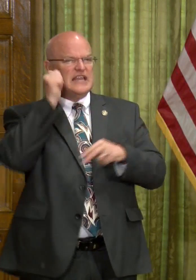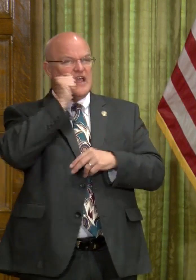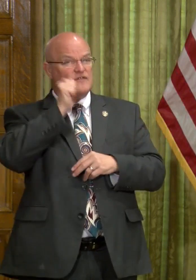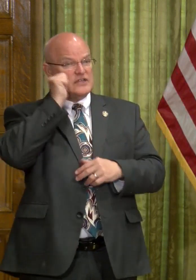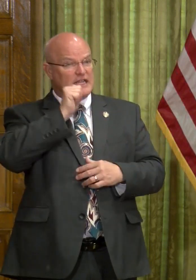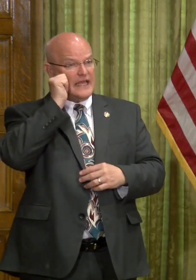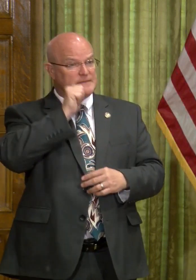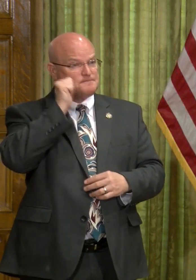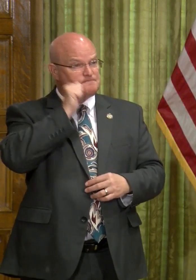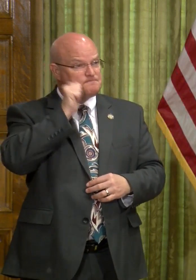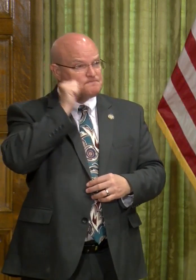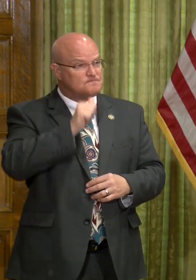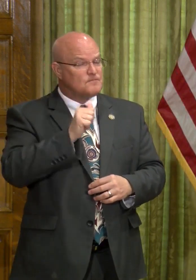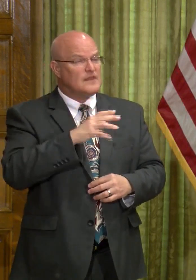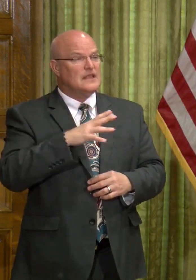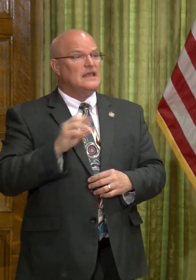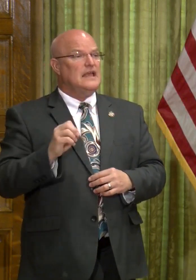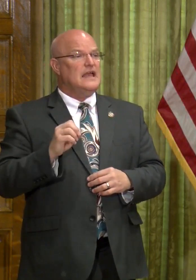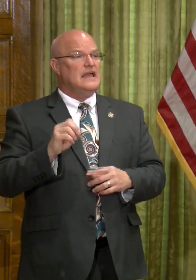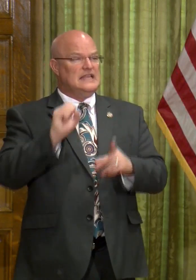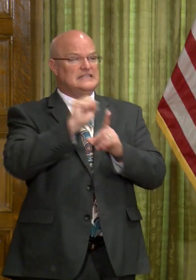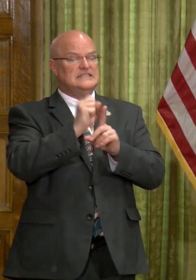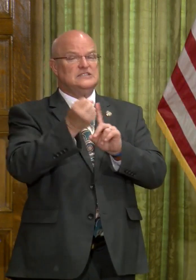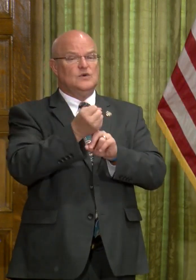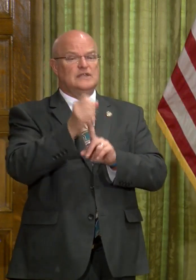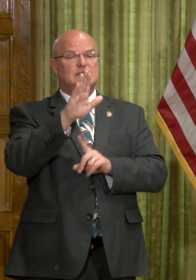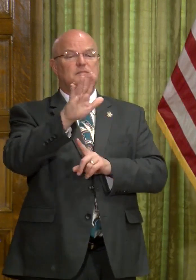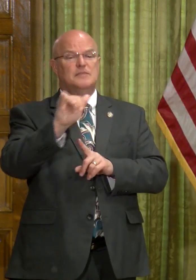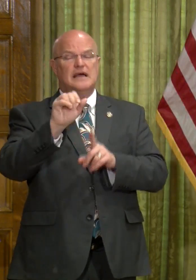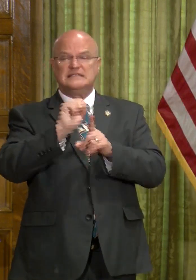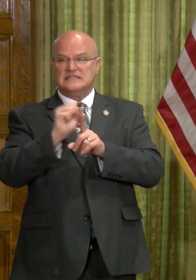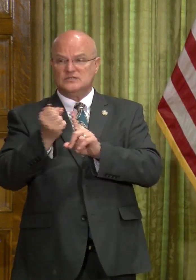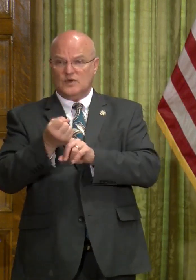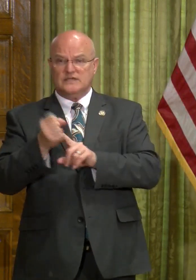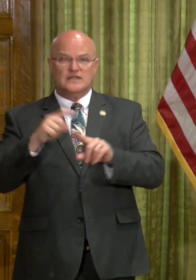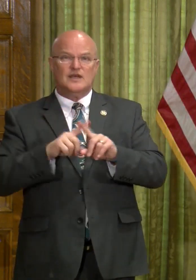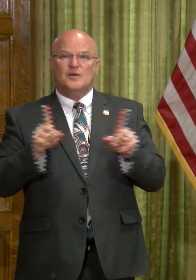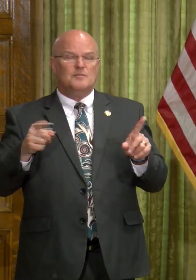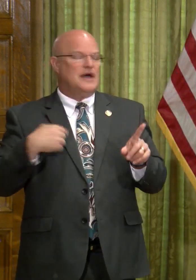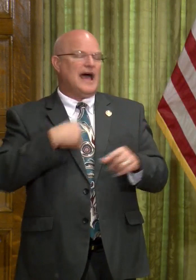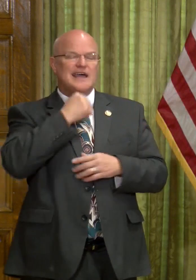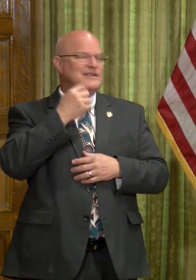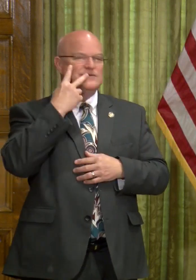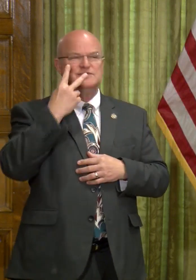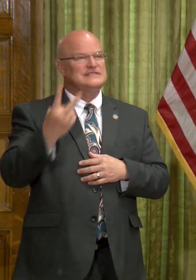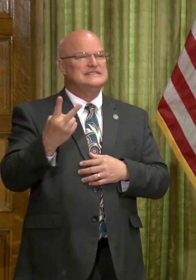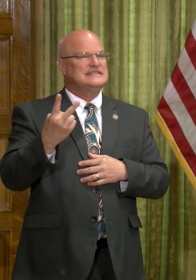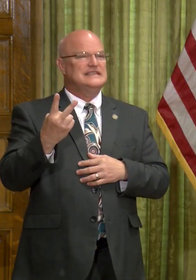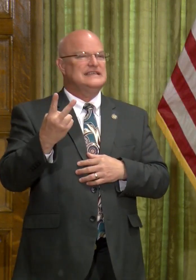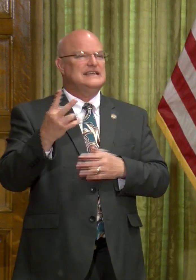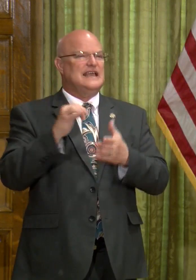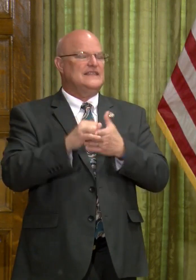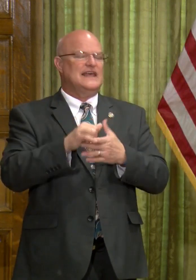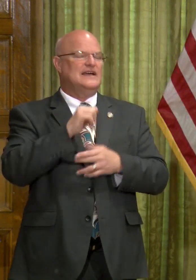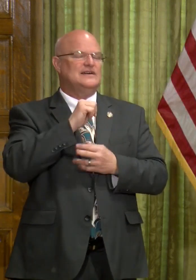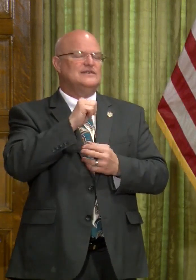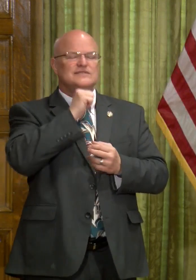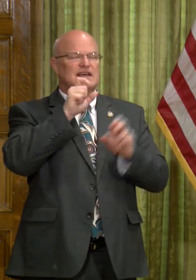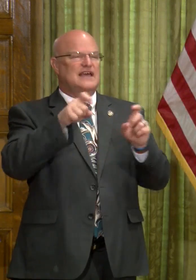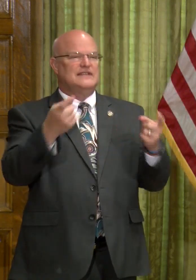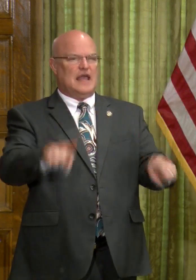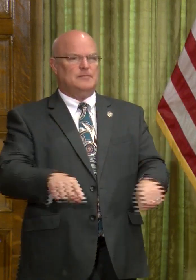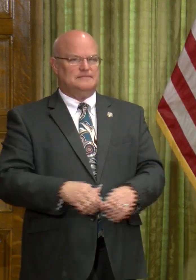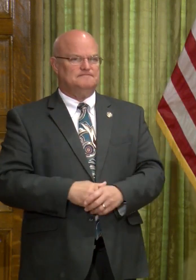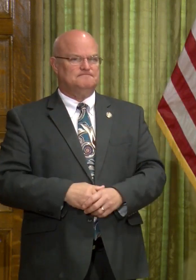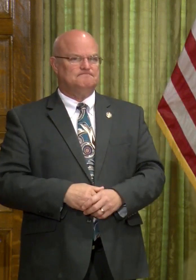by day, uh, and situation by situation. But, uh, I don't see, uh, hopefully that won't, uh, have